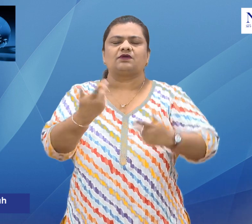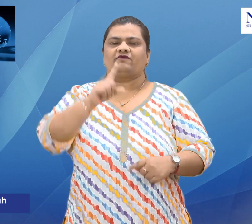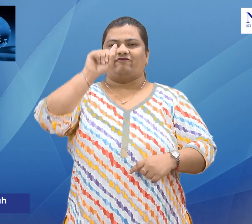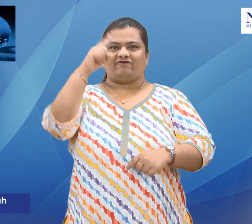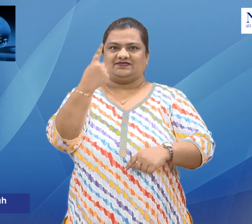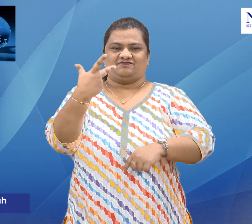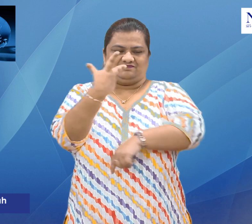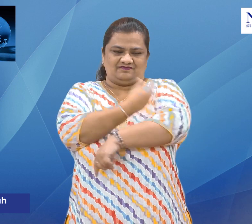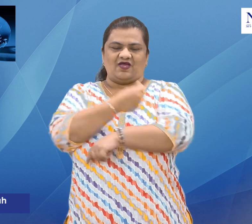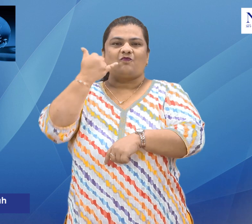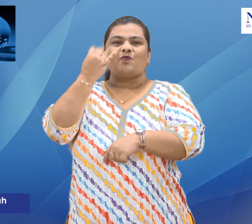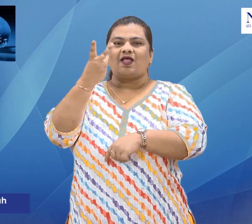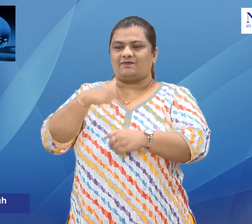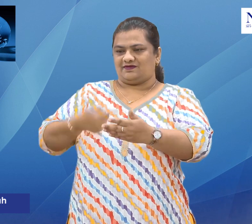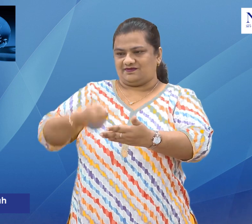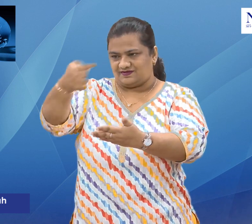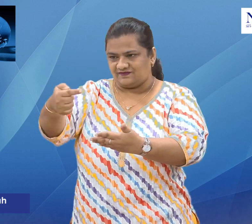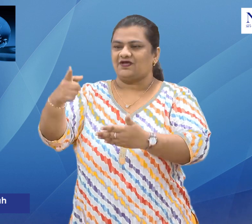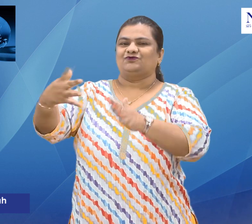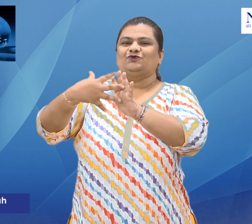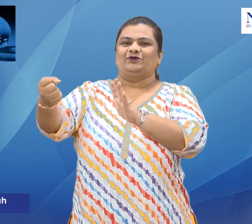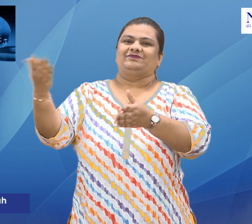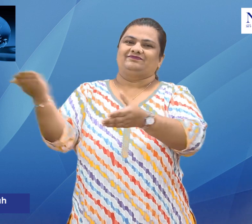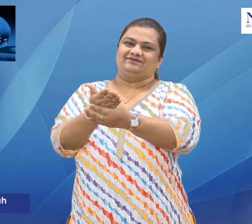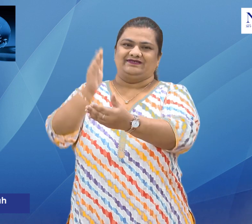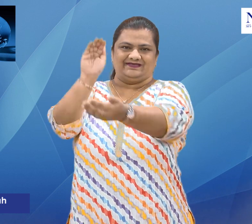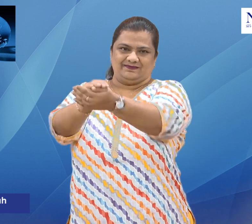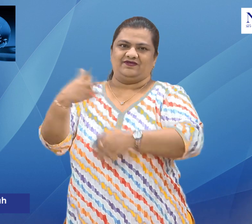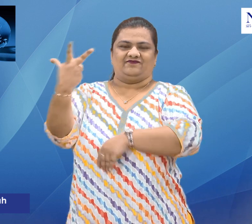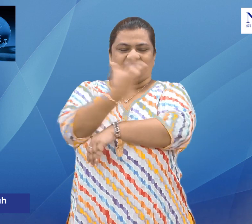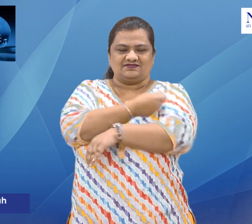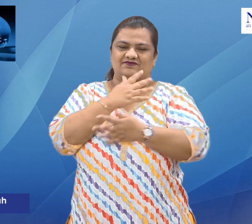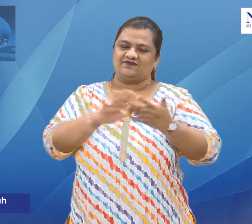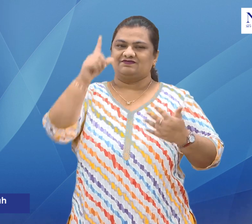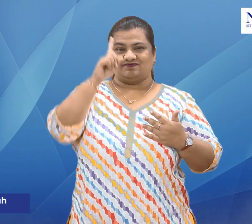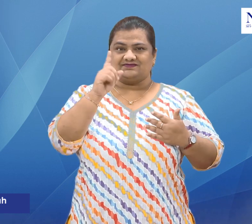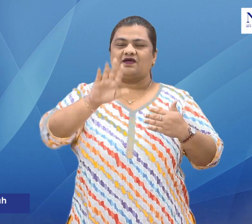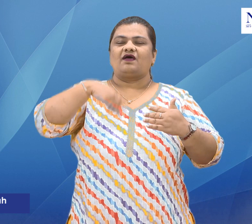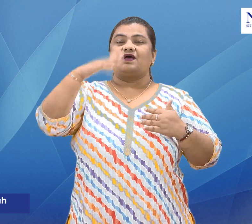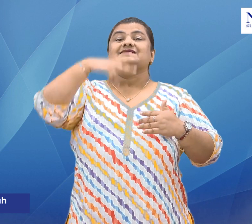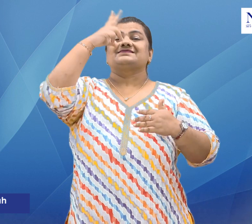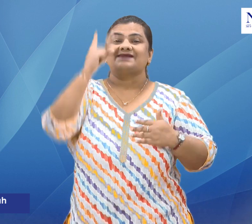for or get the second dose of the same vaccine with the same mobile number used at the time of the first dose of vaccination.